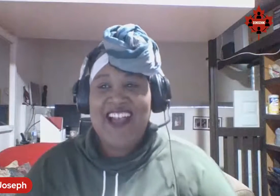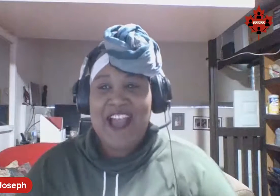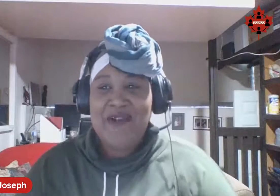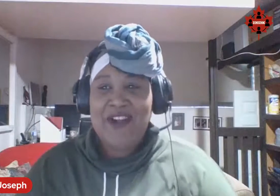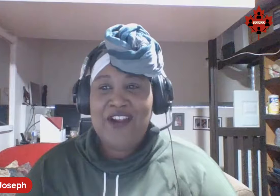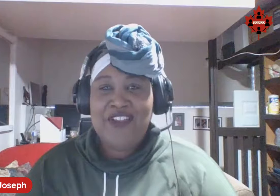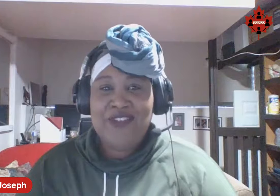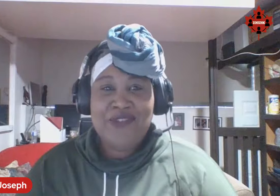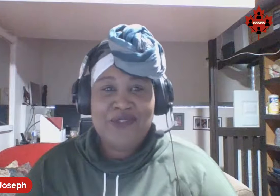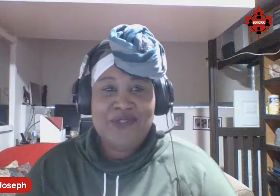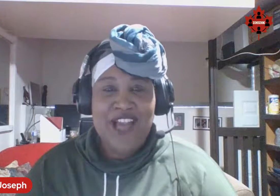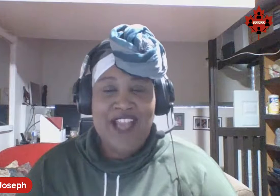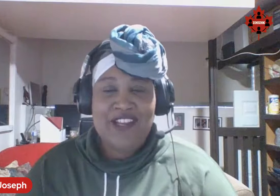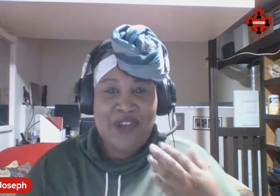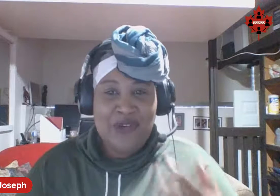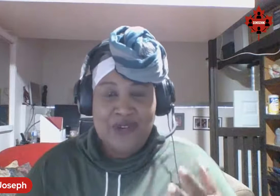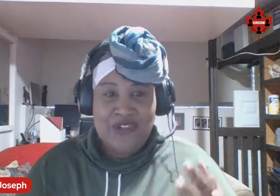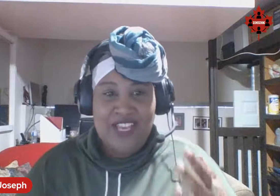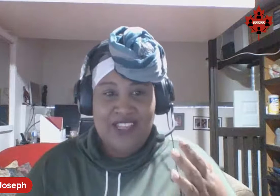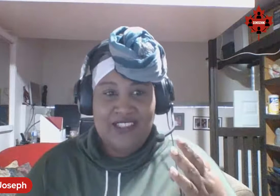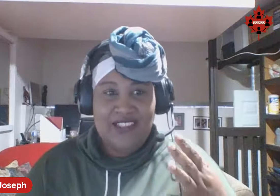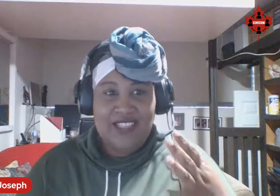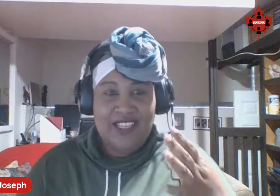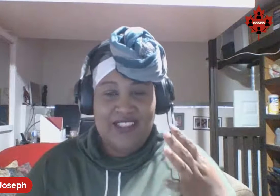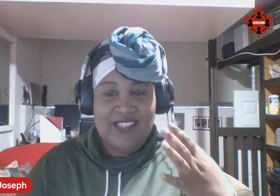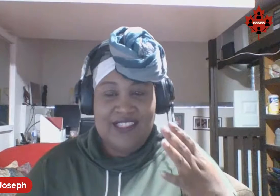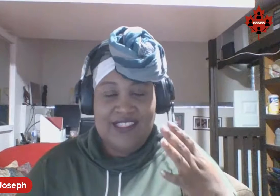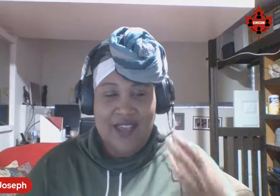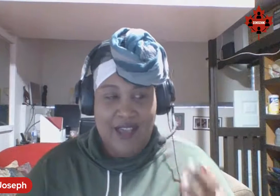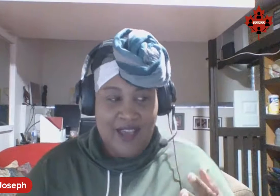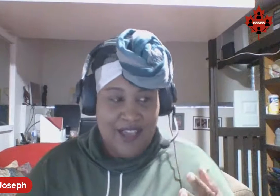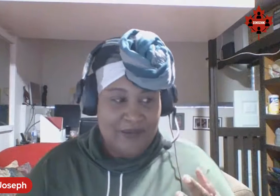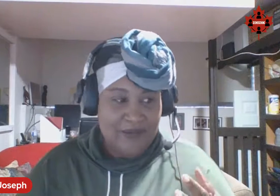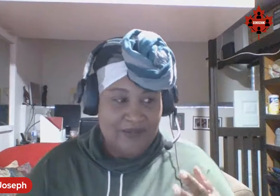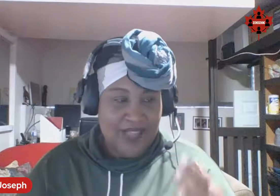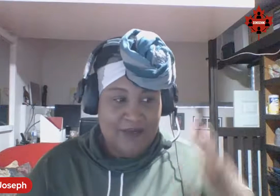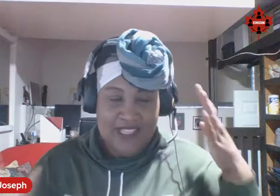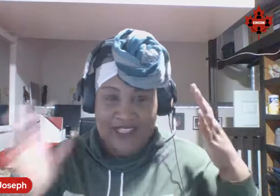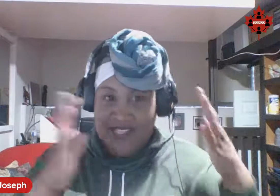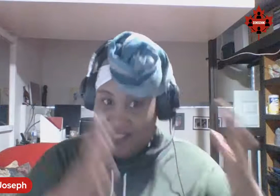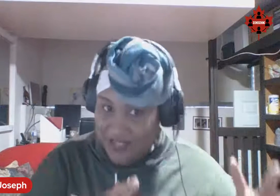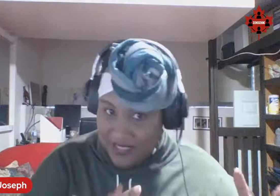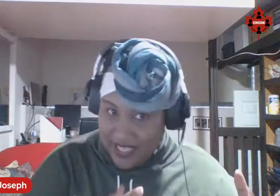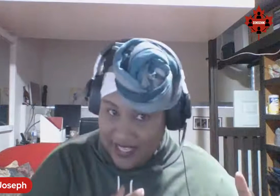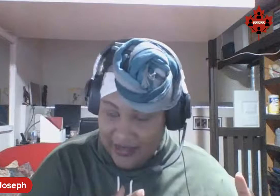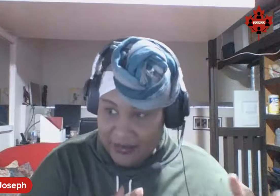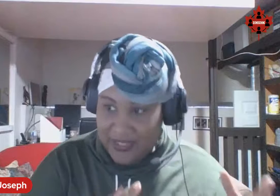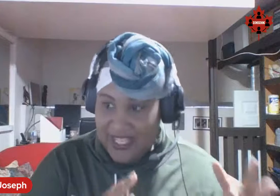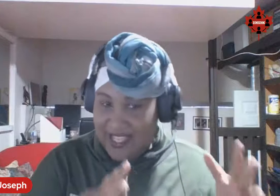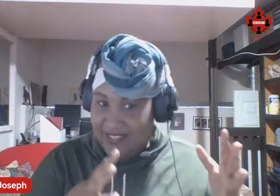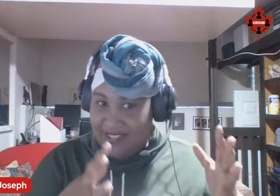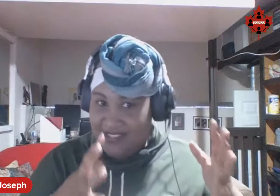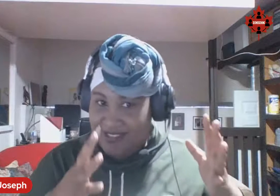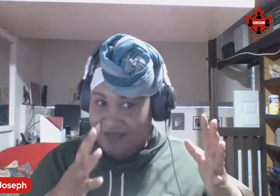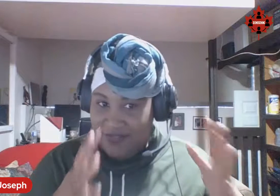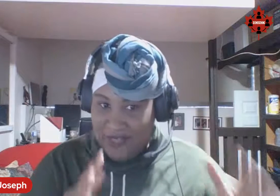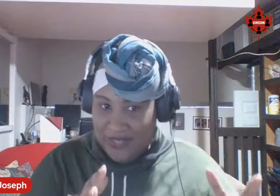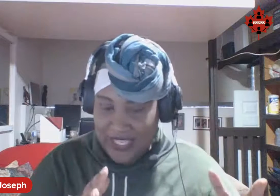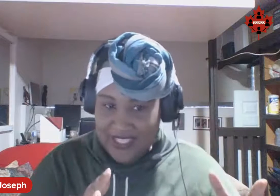How are you? I know in this time, I mean yesterday, we had the verdict,